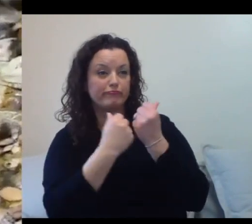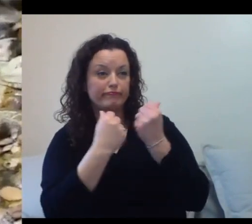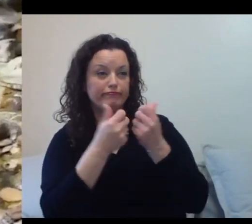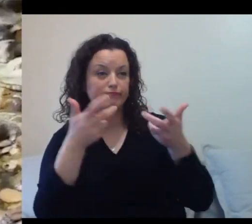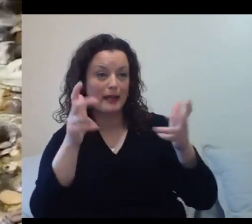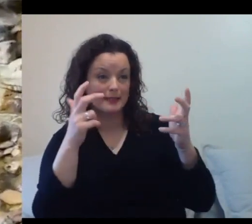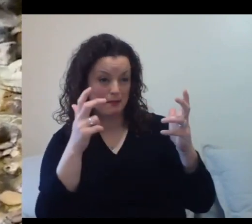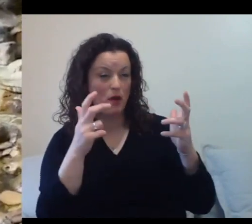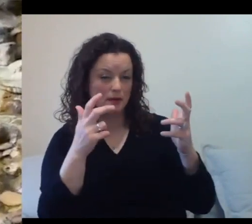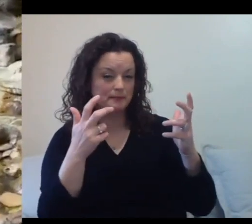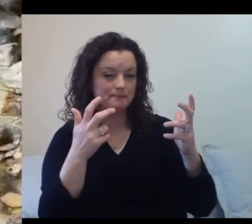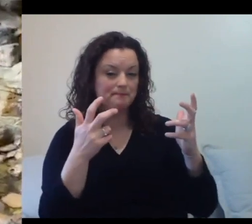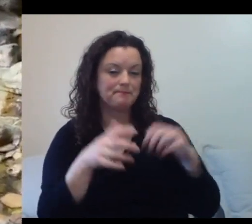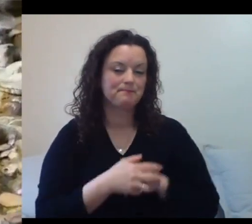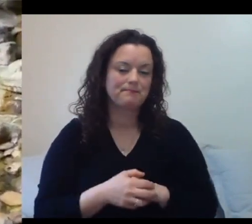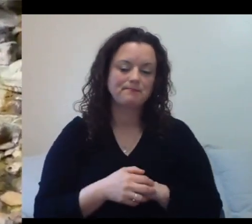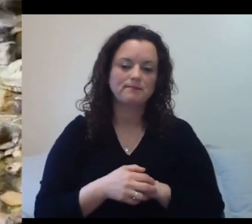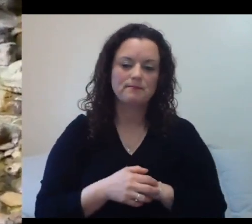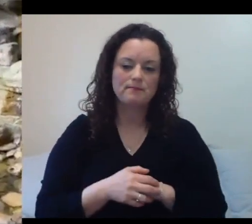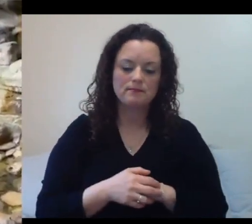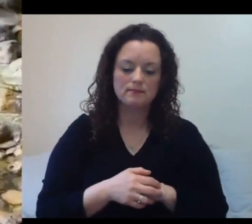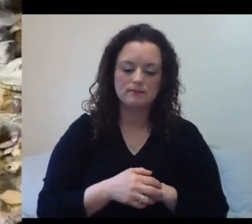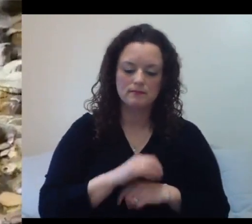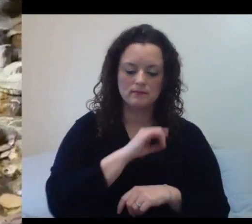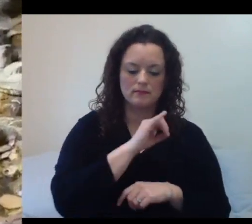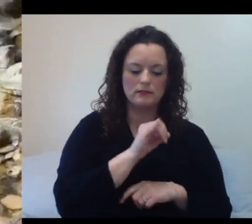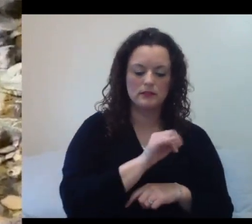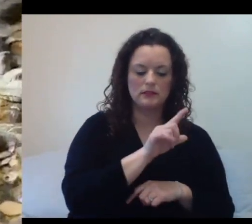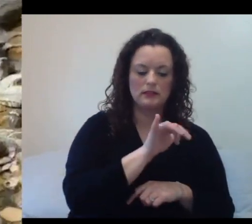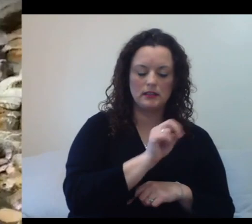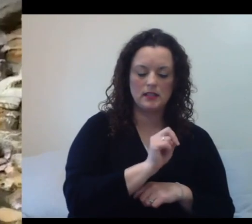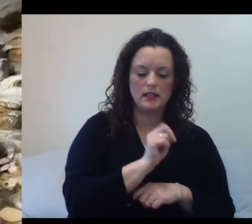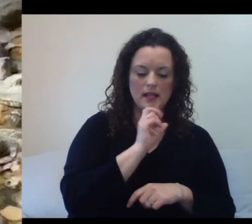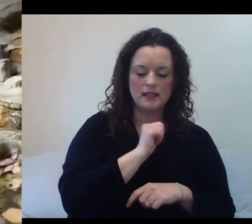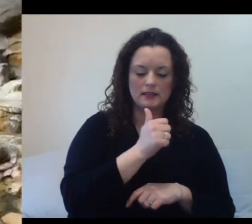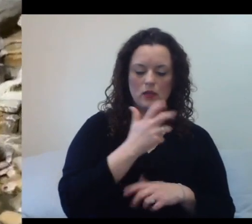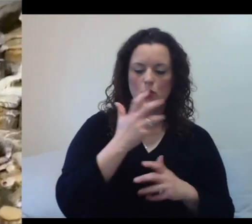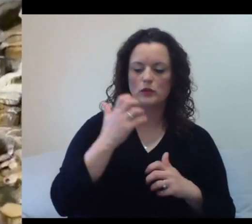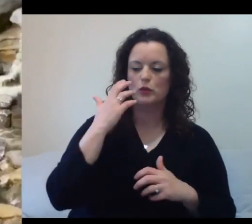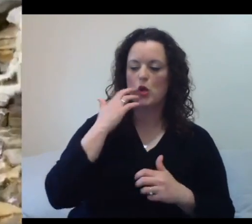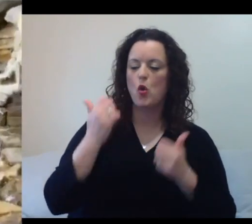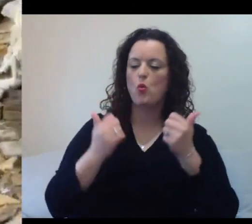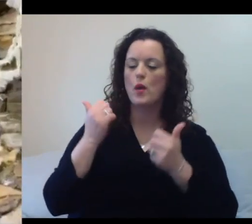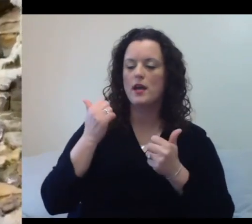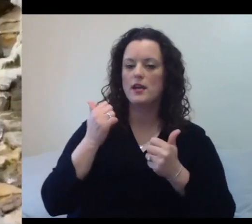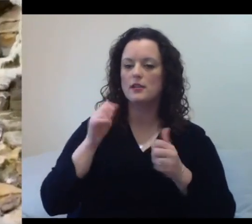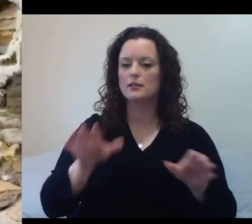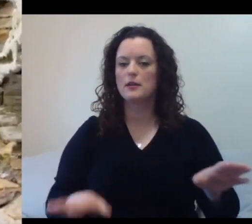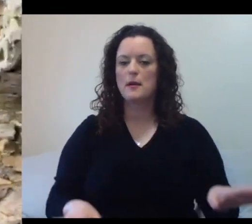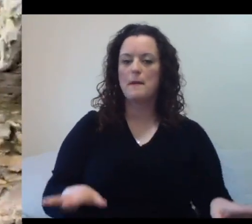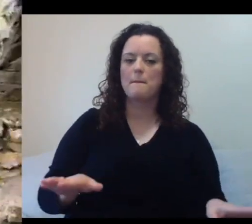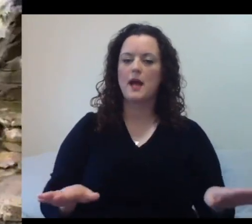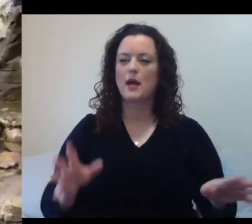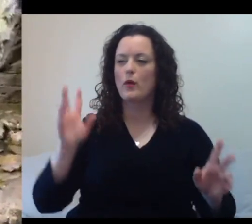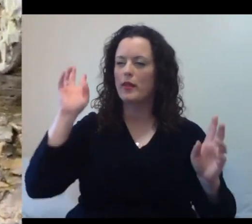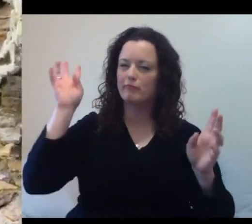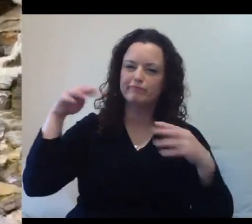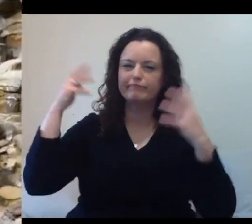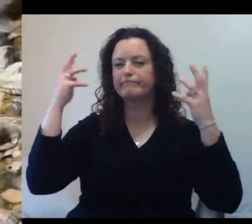Dylan, age 10, wants to know which king would have the wackiest personality. Wackiest personality? I would